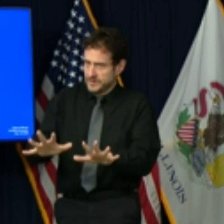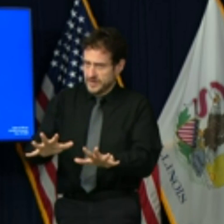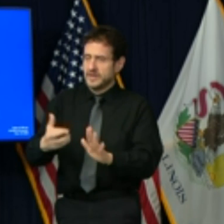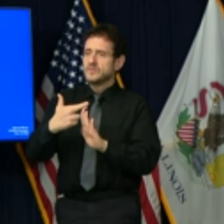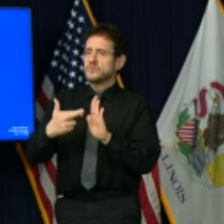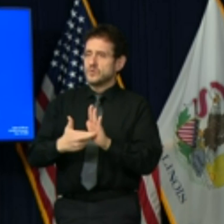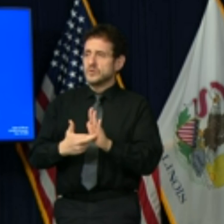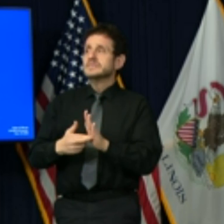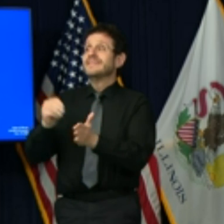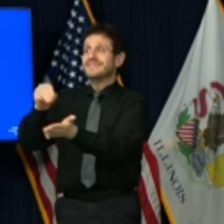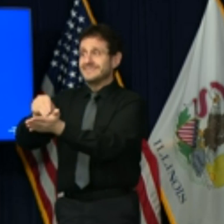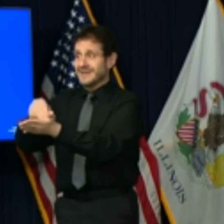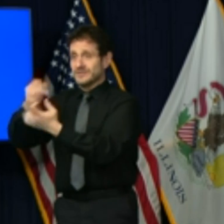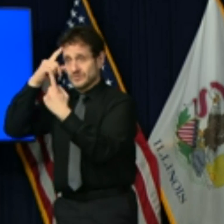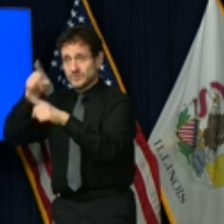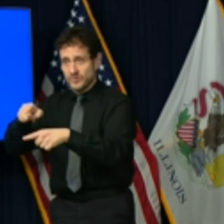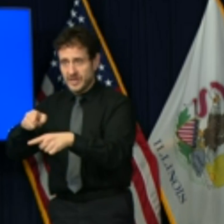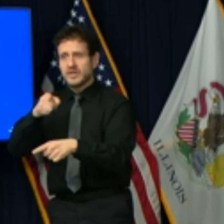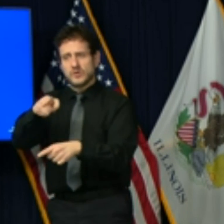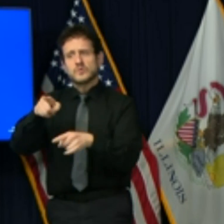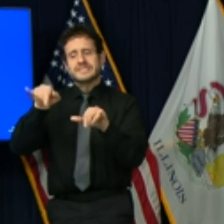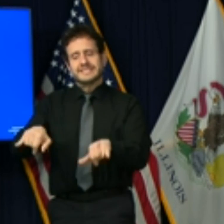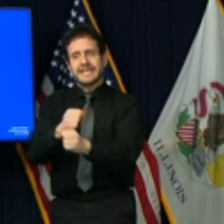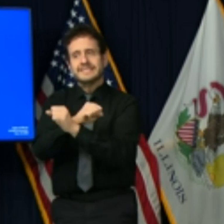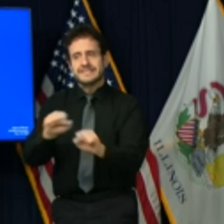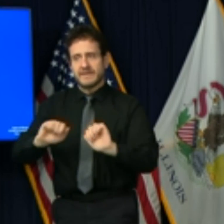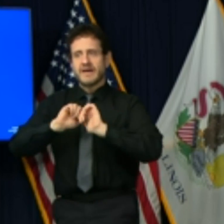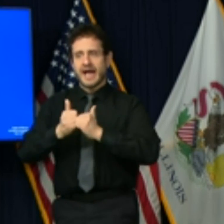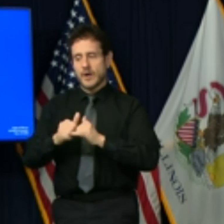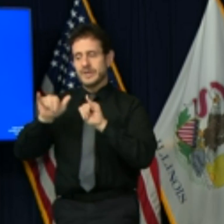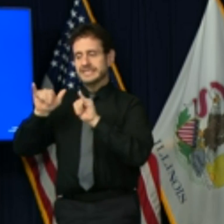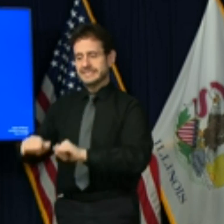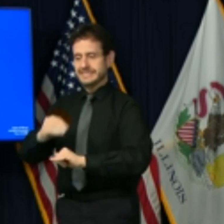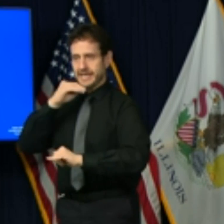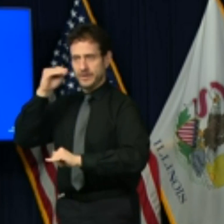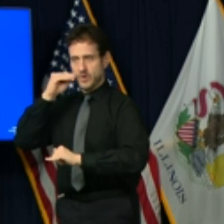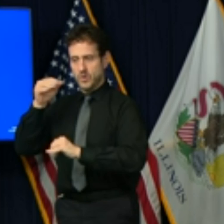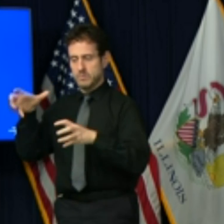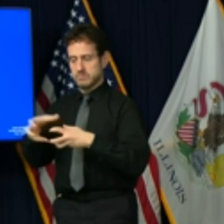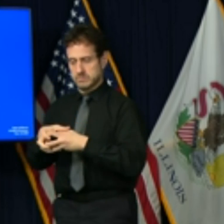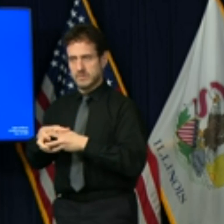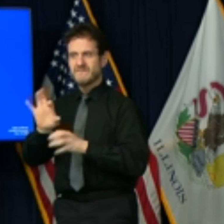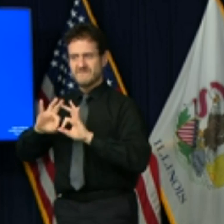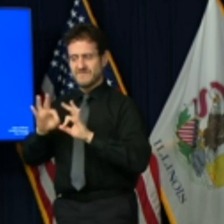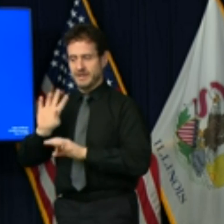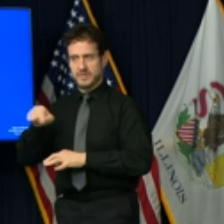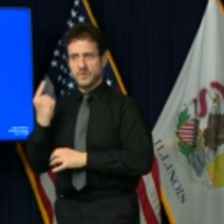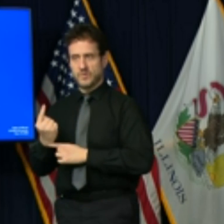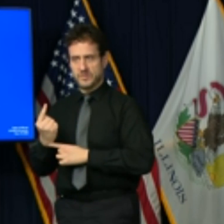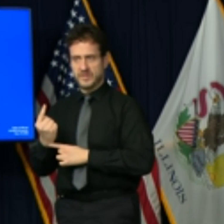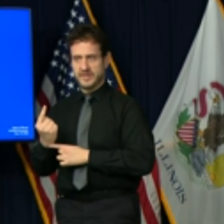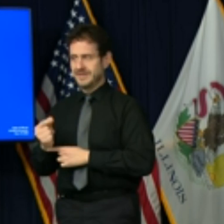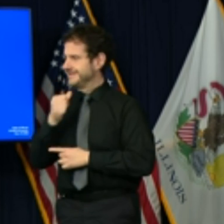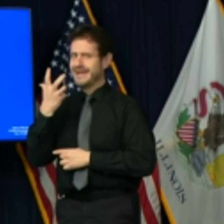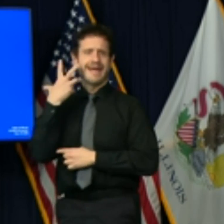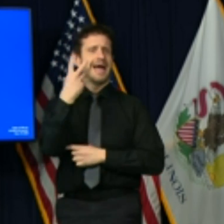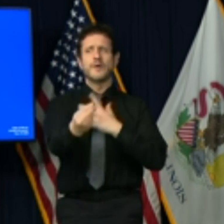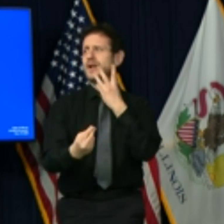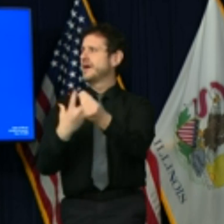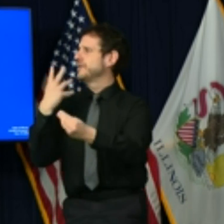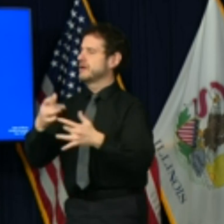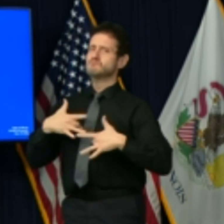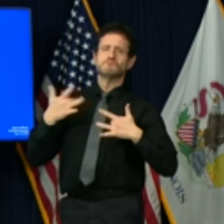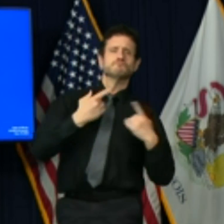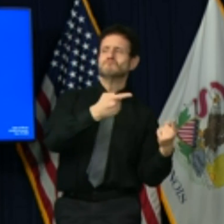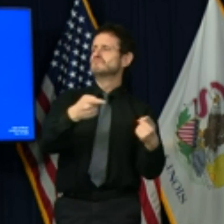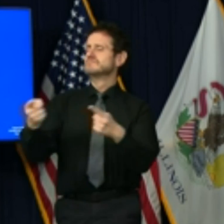designed by doctors to keep you safe. To be very clear, we are relying on you here. Nobody